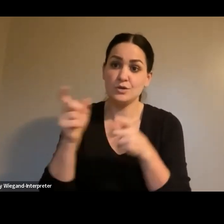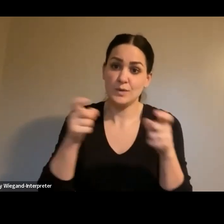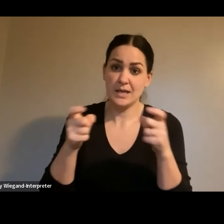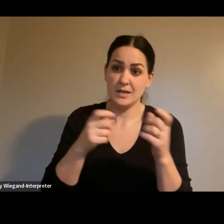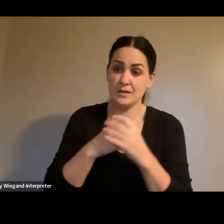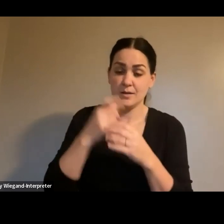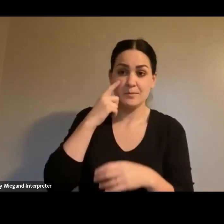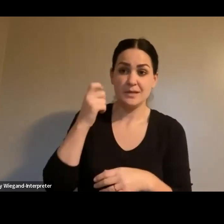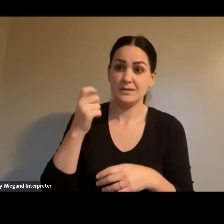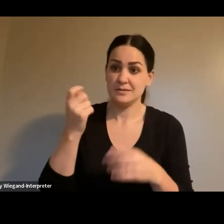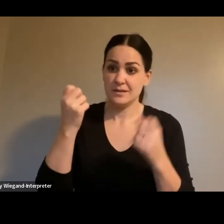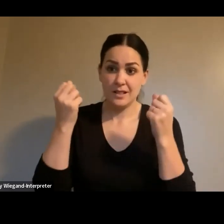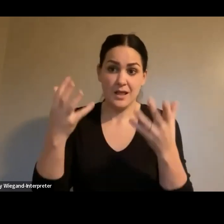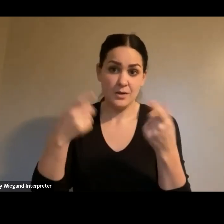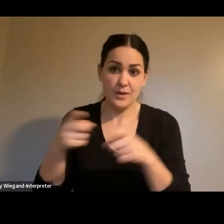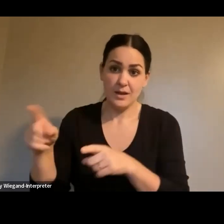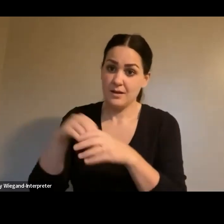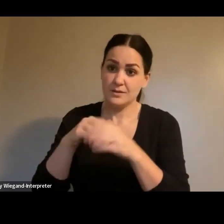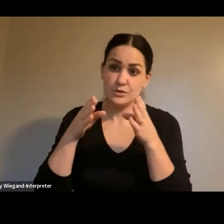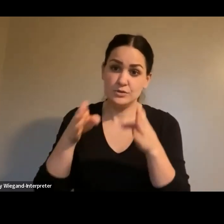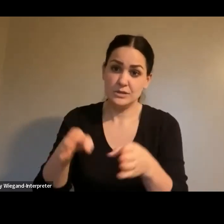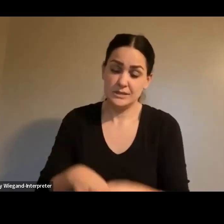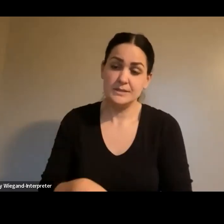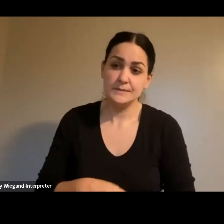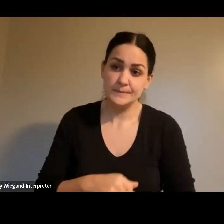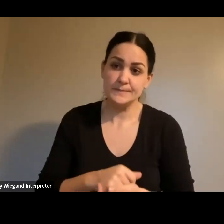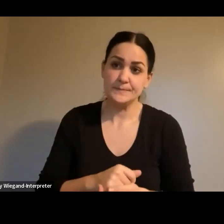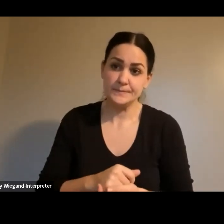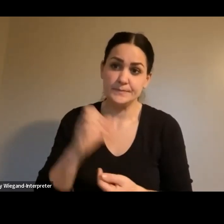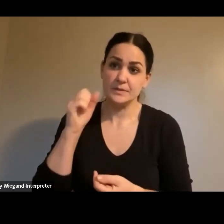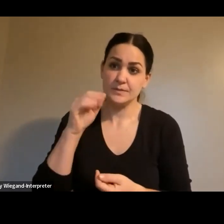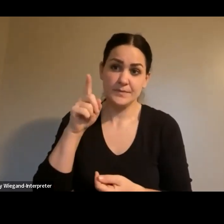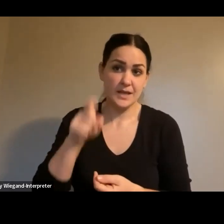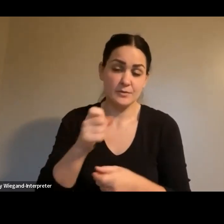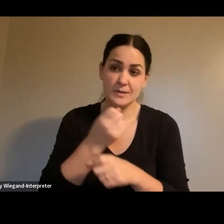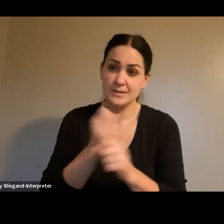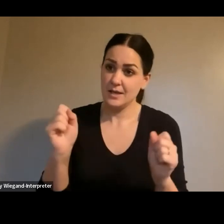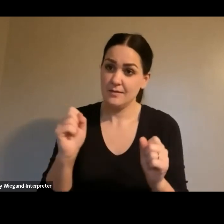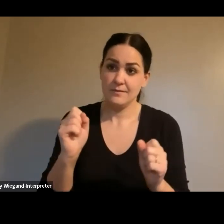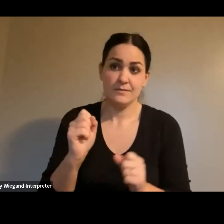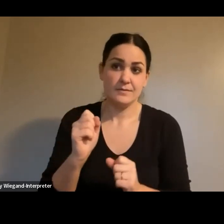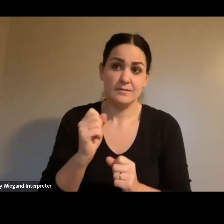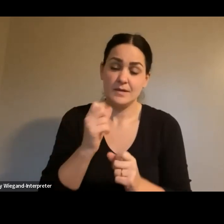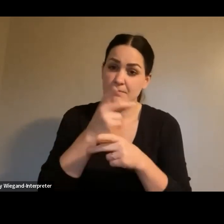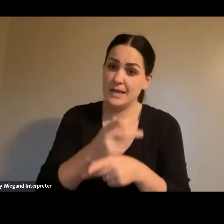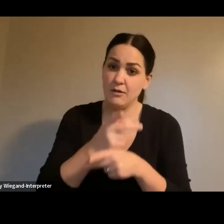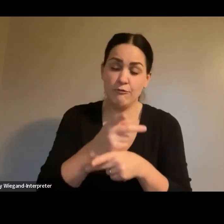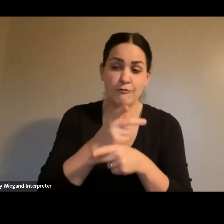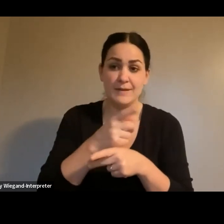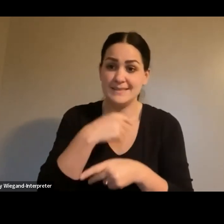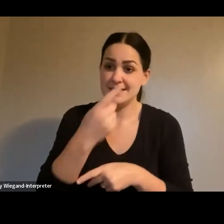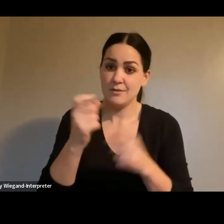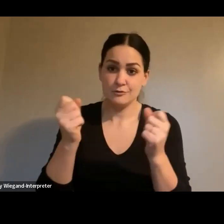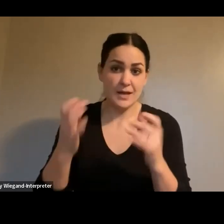there's a lot going on in the streets. So we just have to be safe and be careful and tell our operators to be